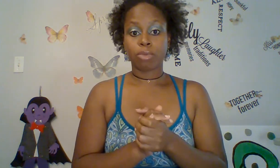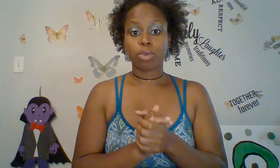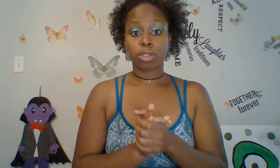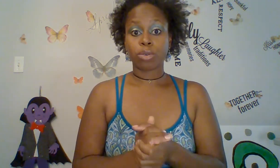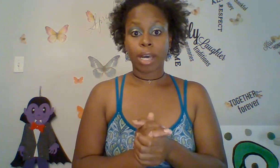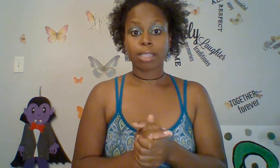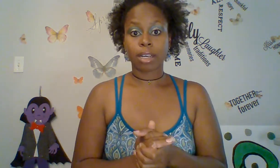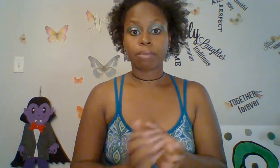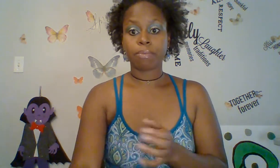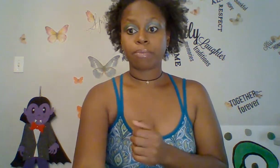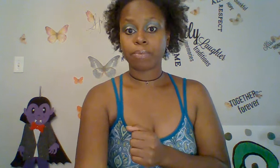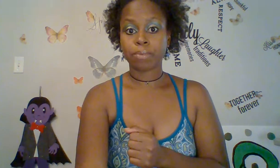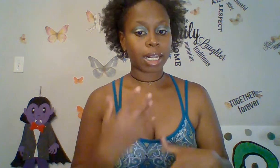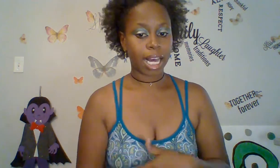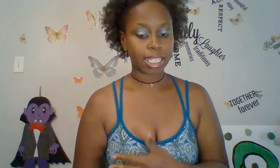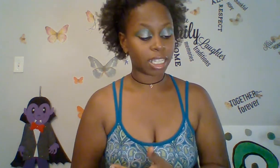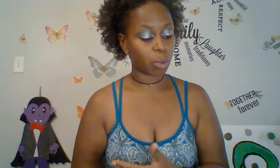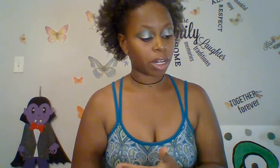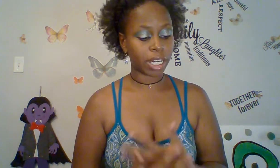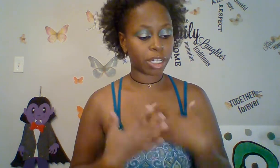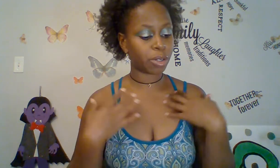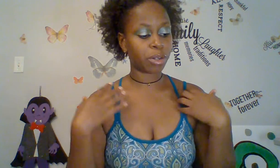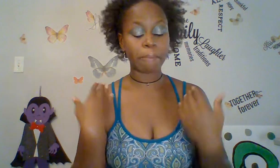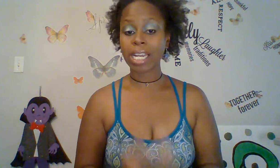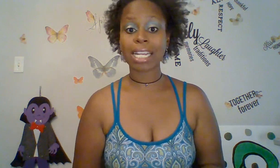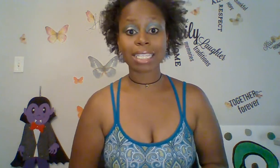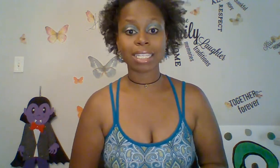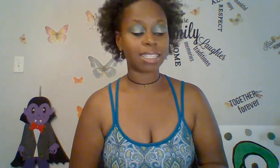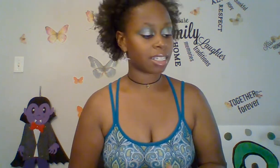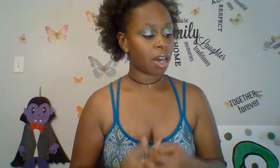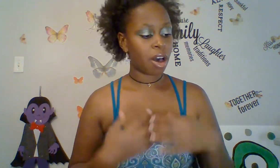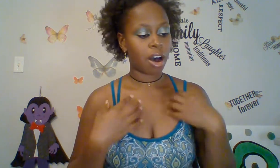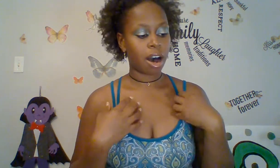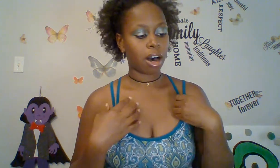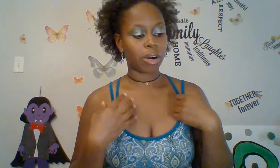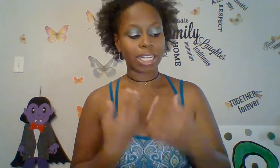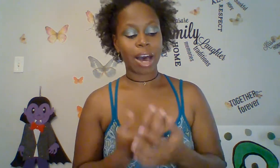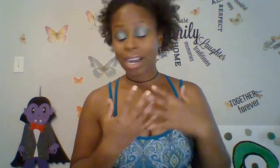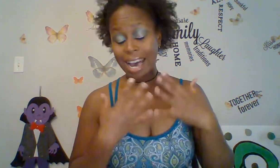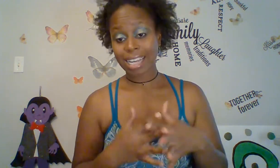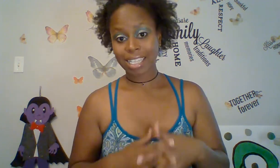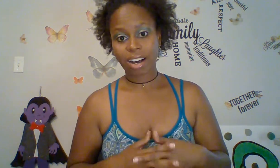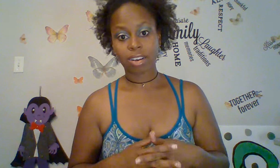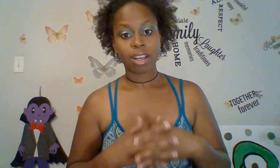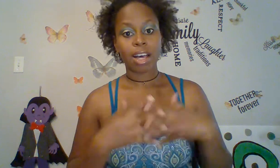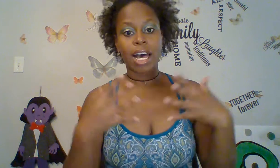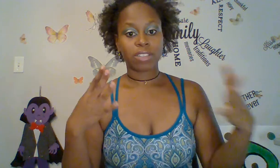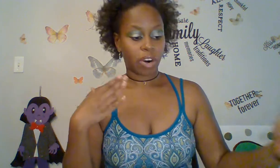rules to ASL. will include many lessons, uh, on, on ASL as far